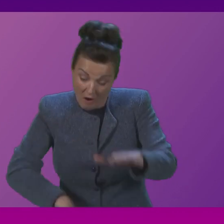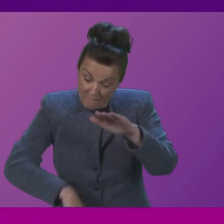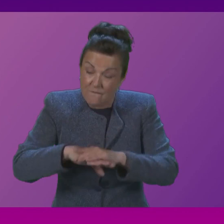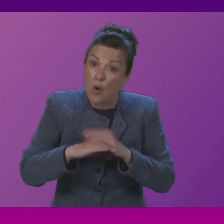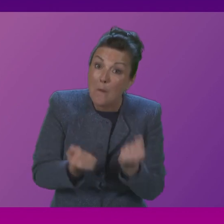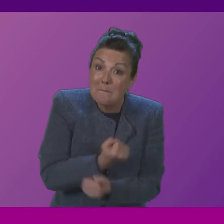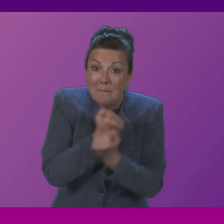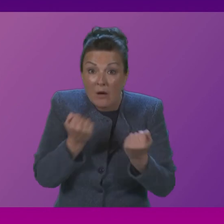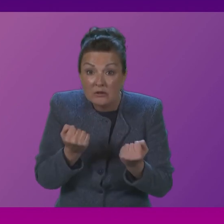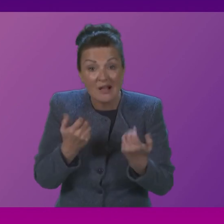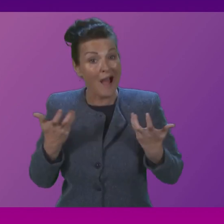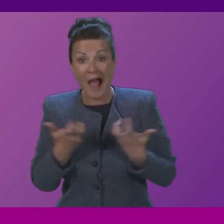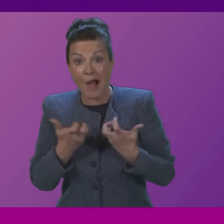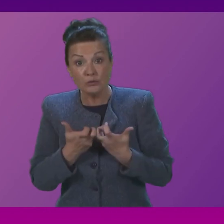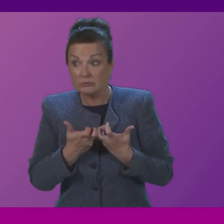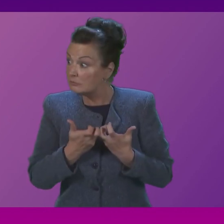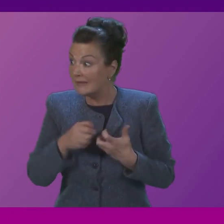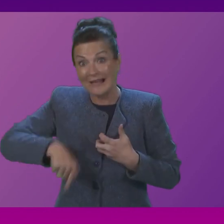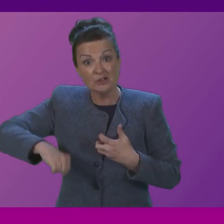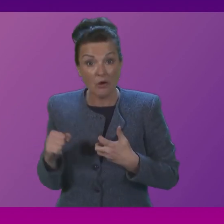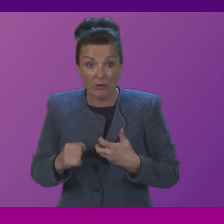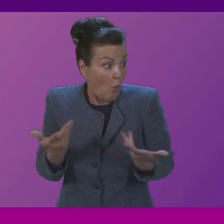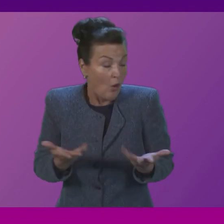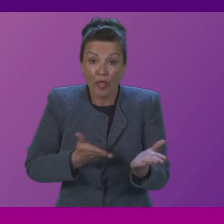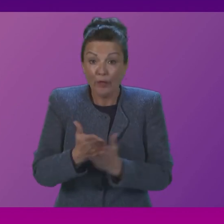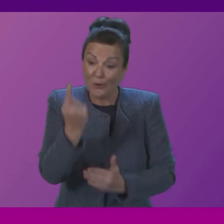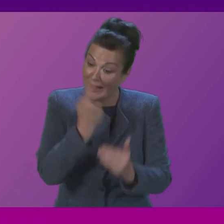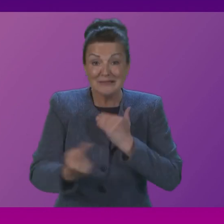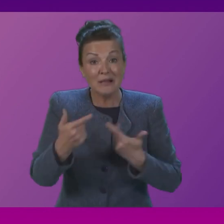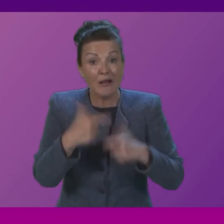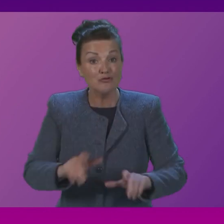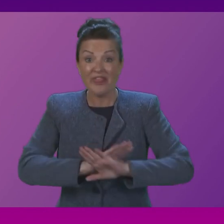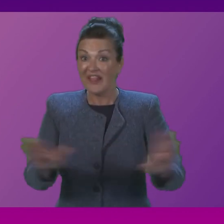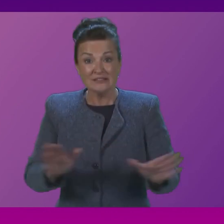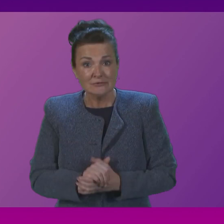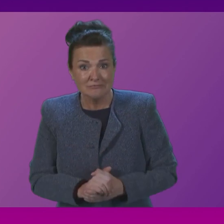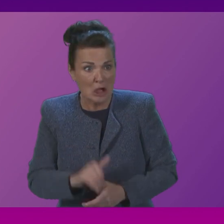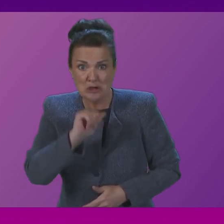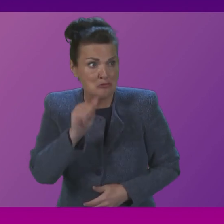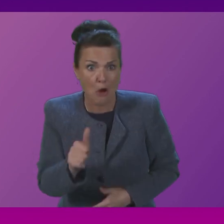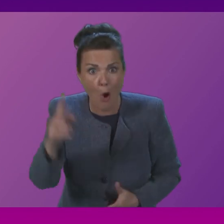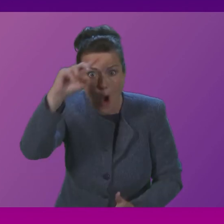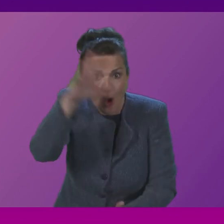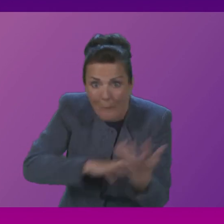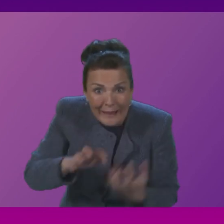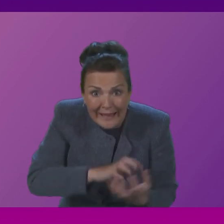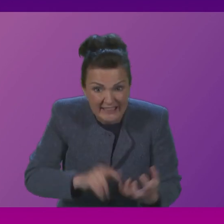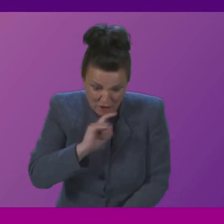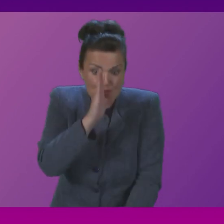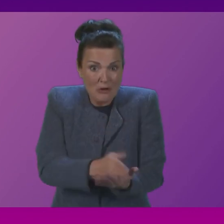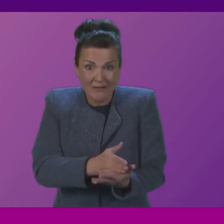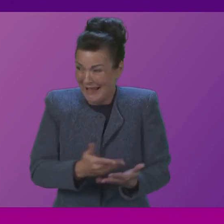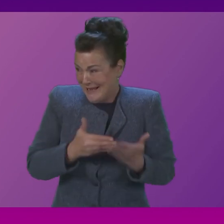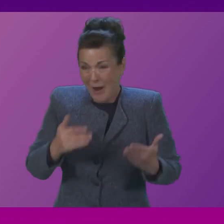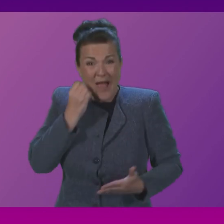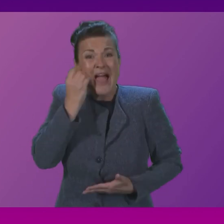across Scotland into the hands of this parliament is by Scotland becoming an independent country it's not abstract it's very real and that becomes more and